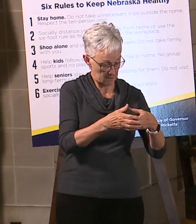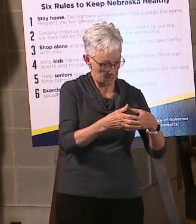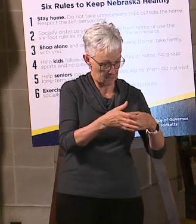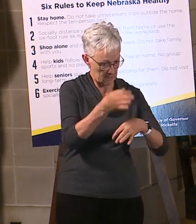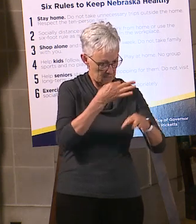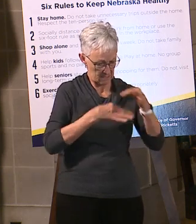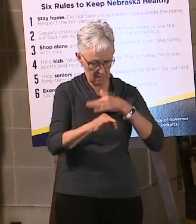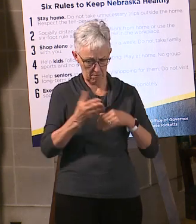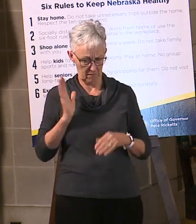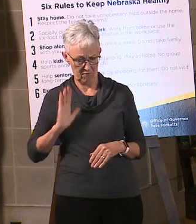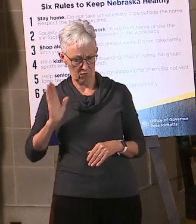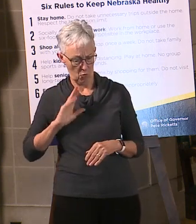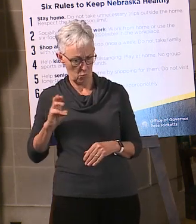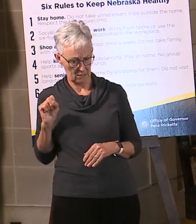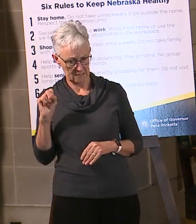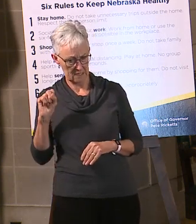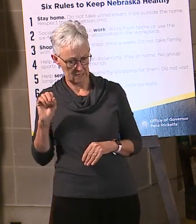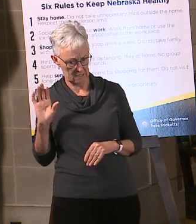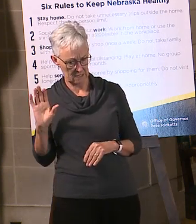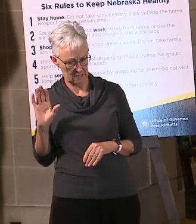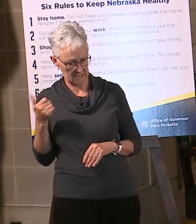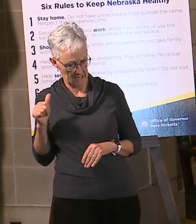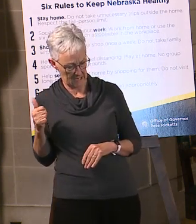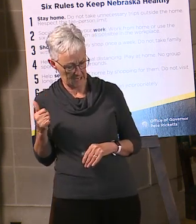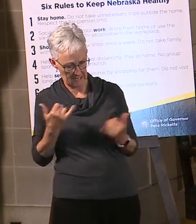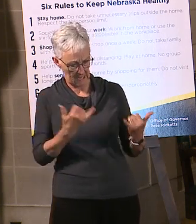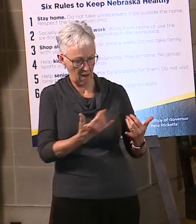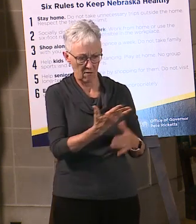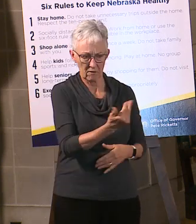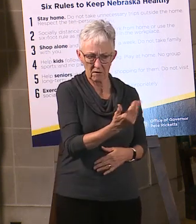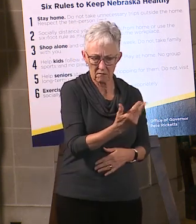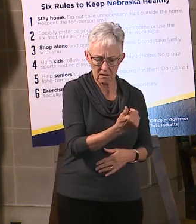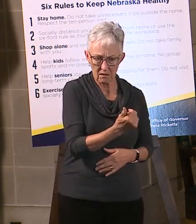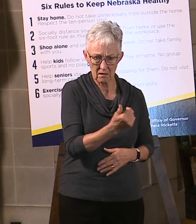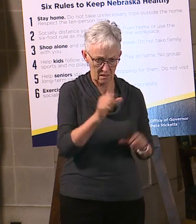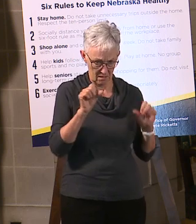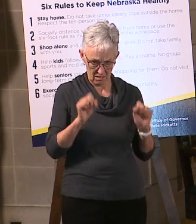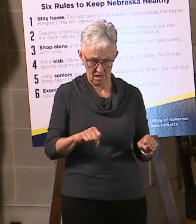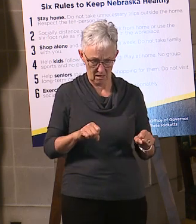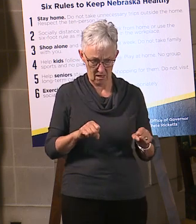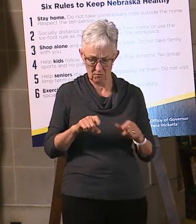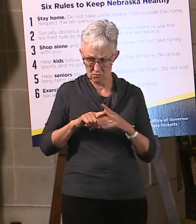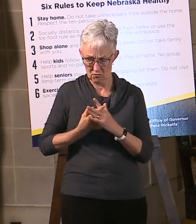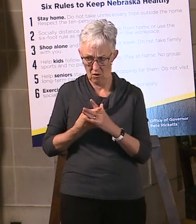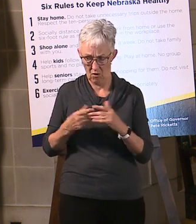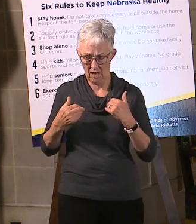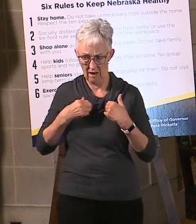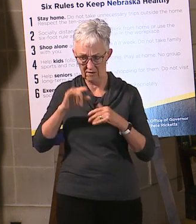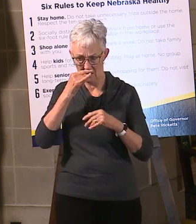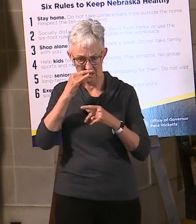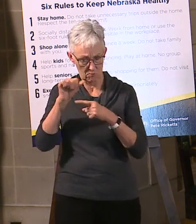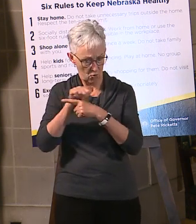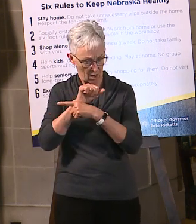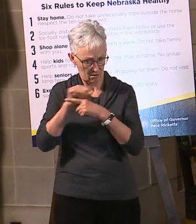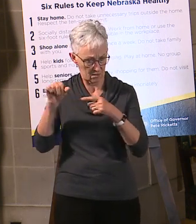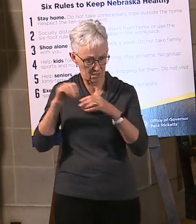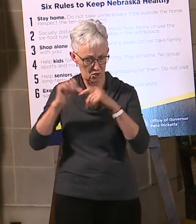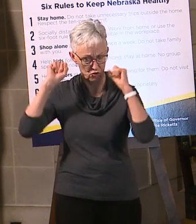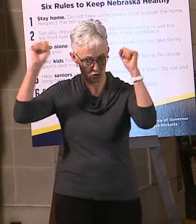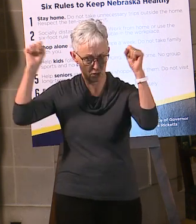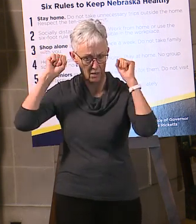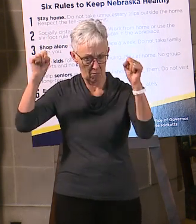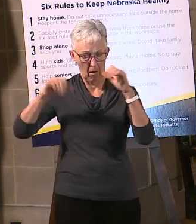Tyson, just stay tuned on that one. We'll have more guidance with regard to that. So just stay with us. We'll have more information on that.